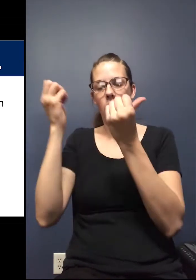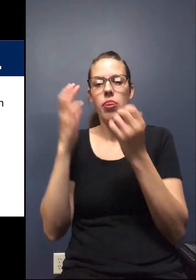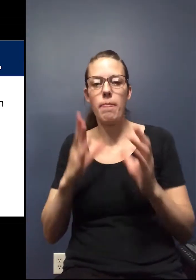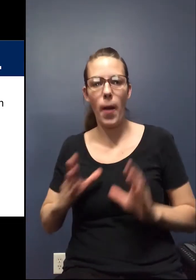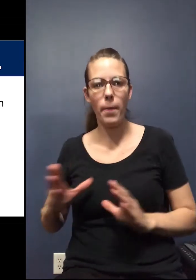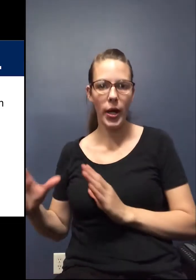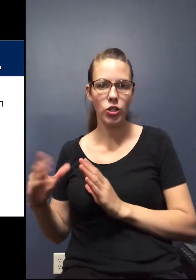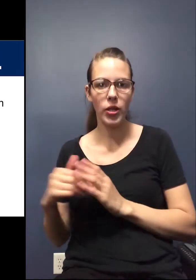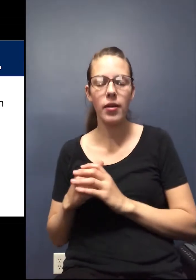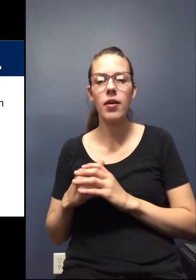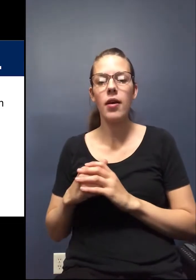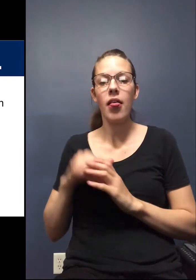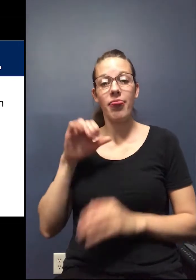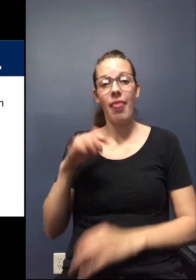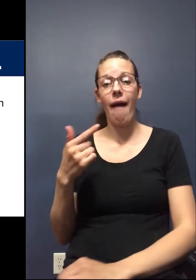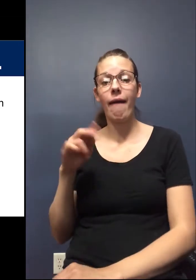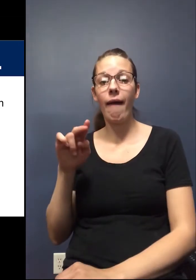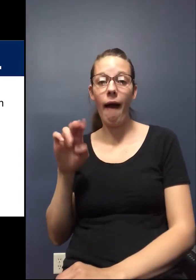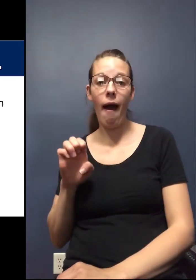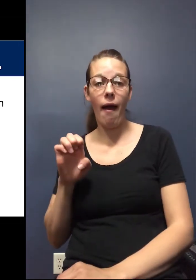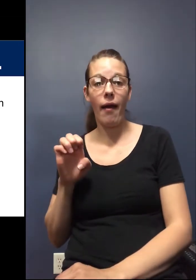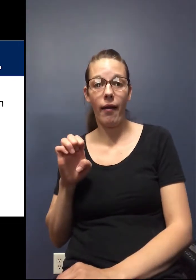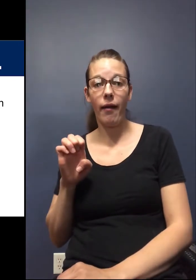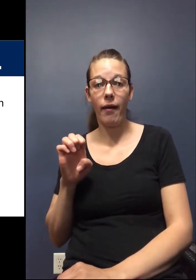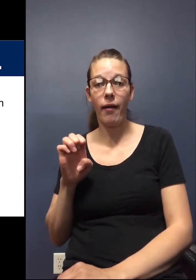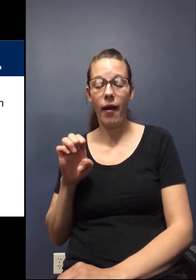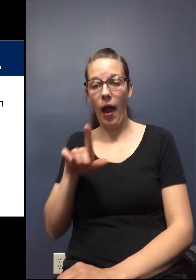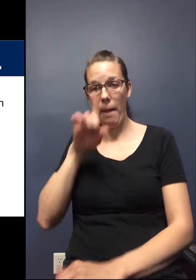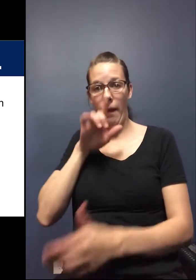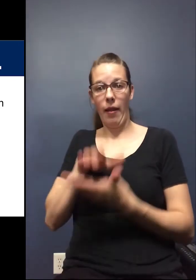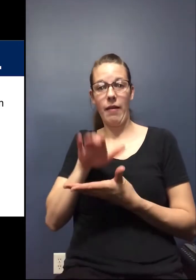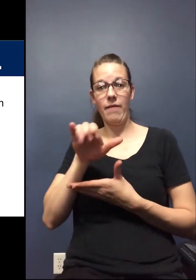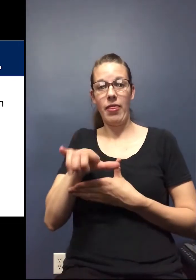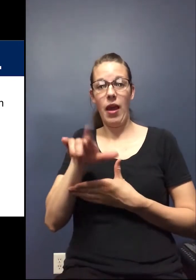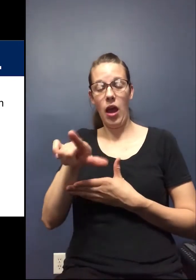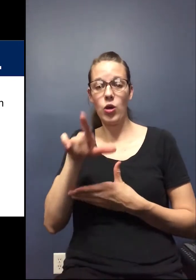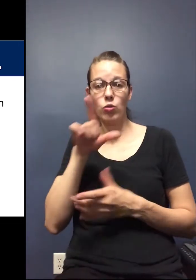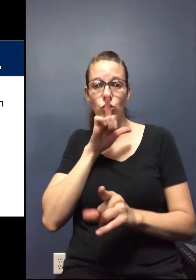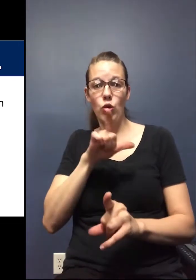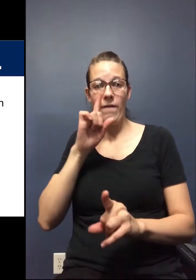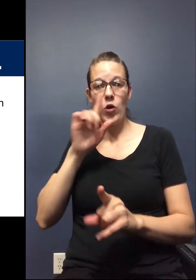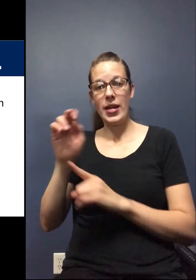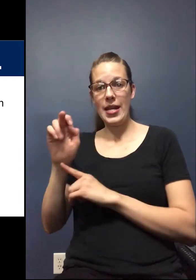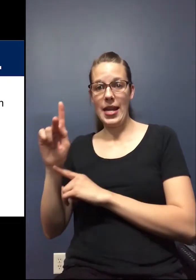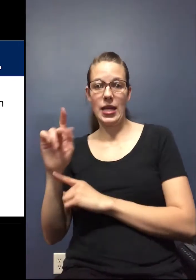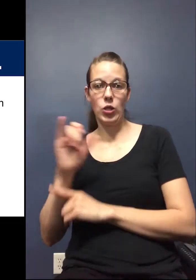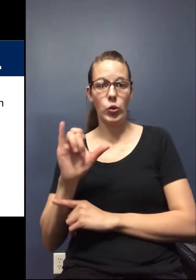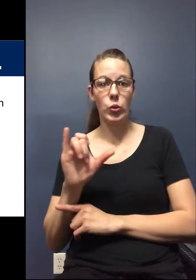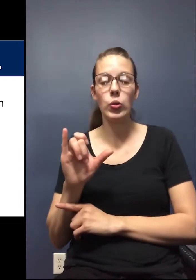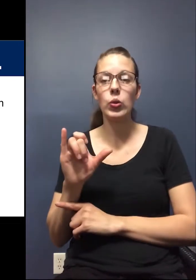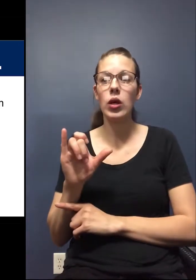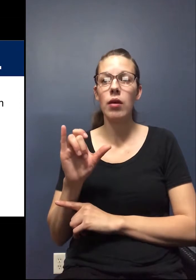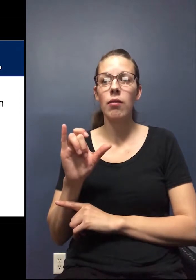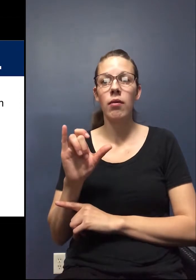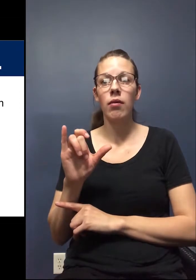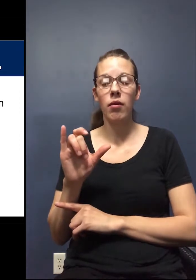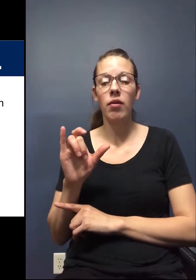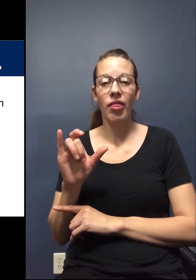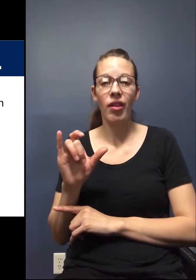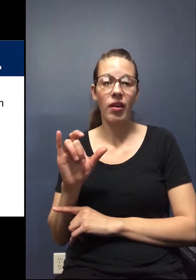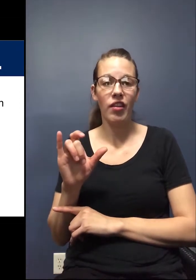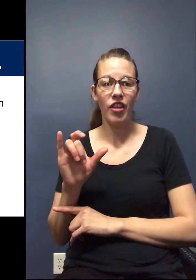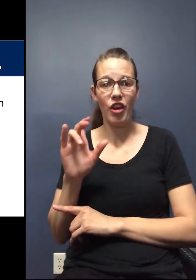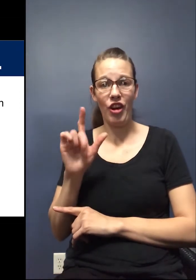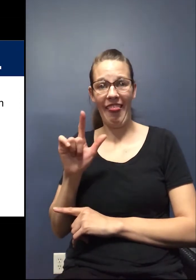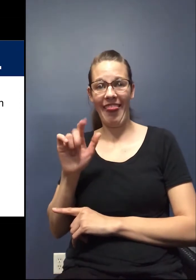preparation. In the guide, and I believe that this is true for Nick as well, but there are